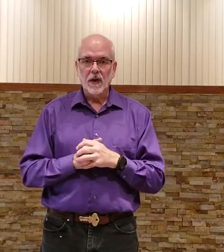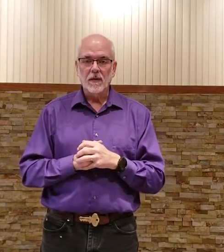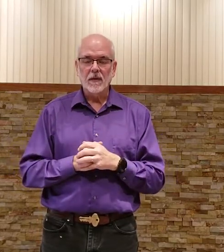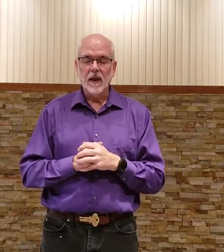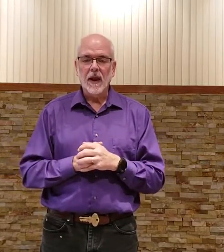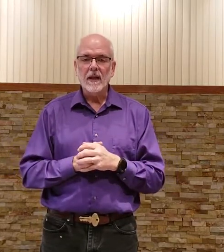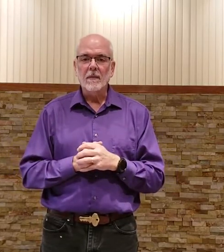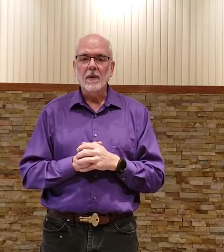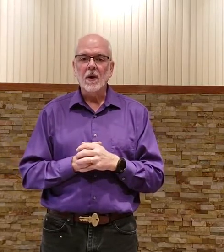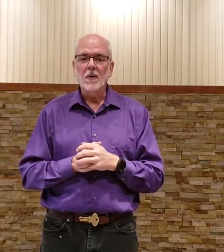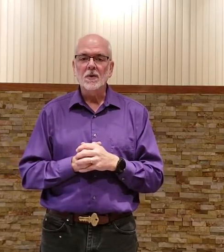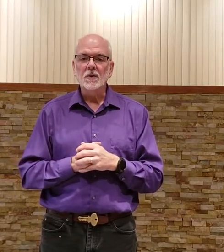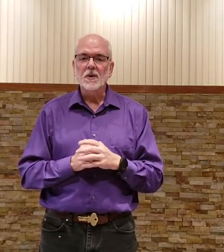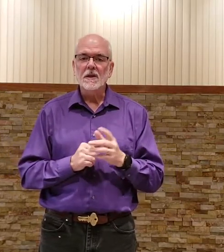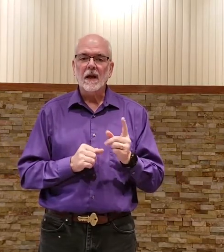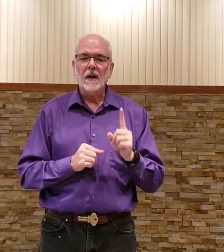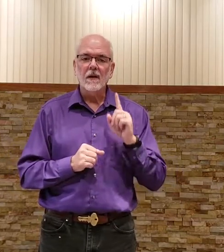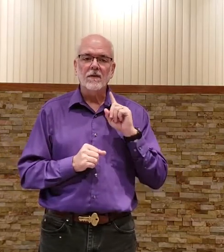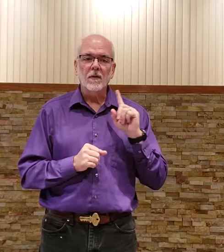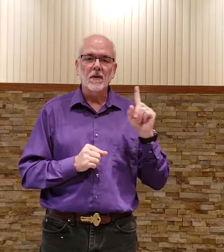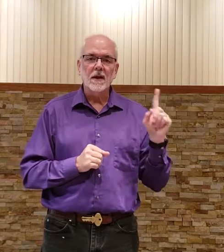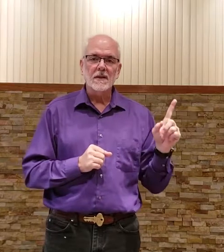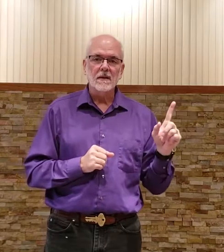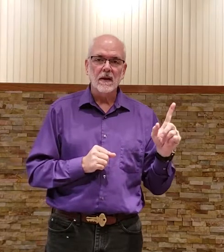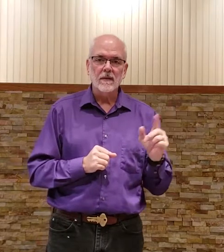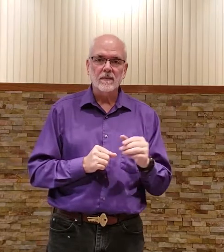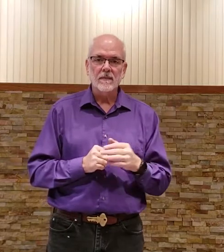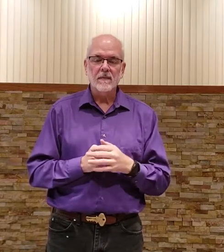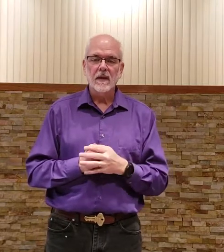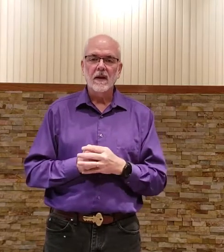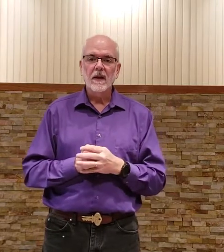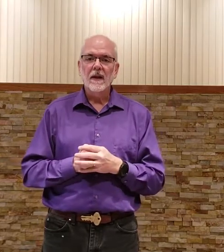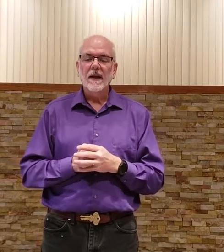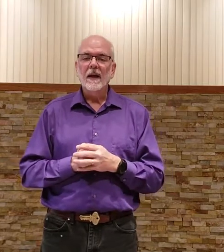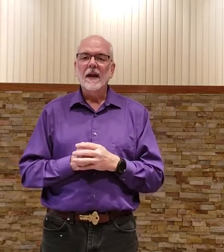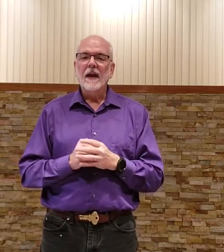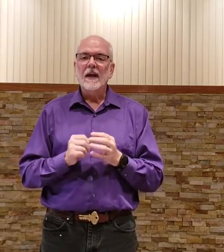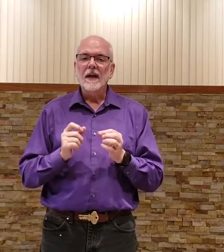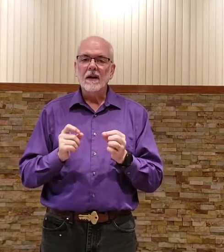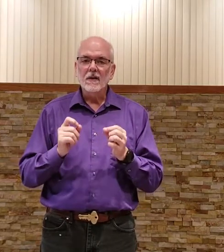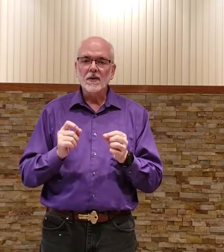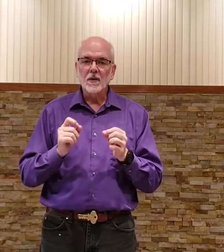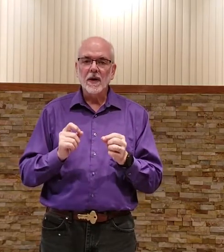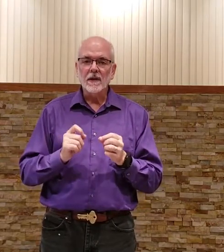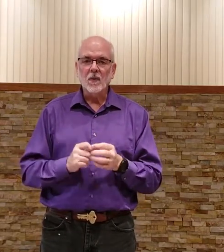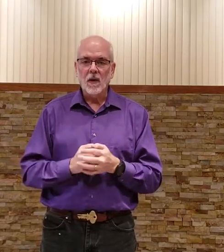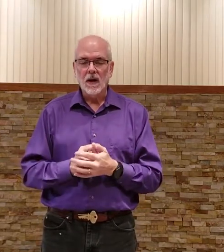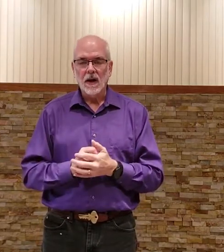as opposed to signing from listening and here's the reason why